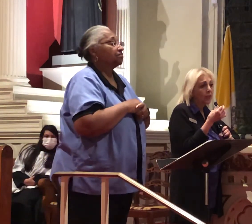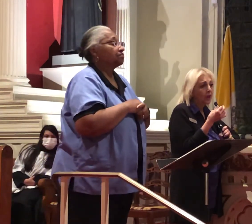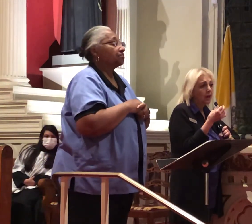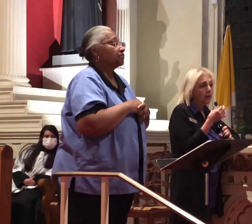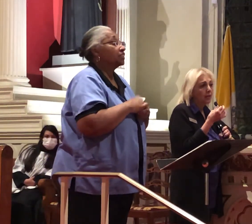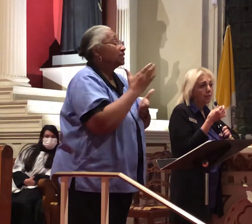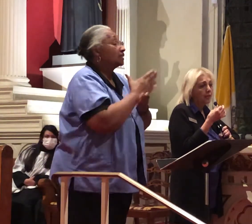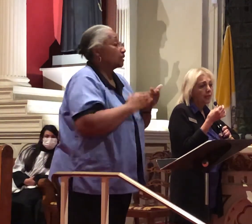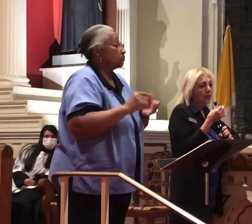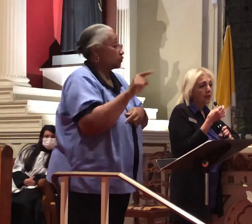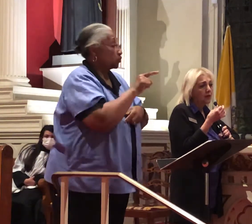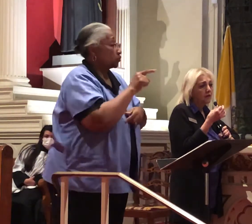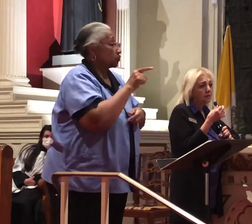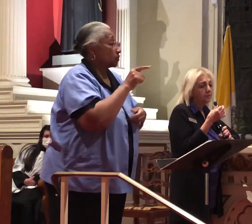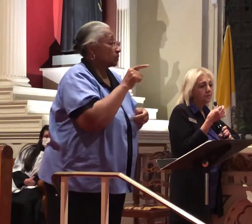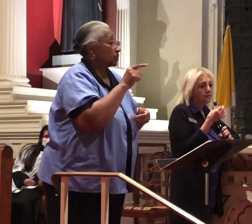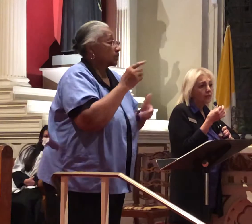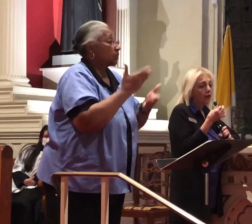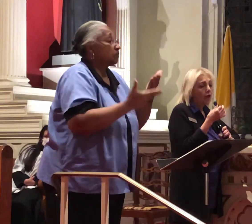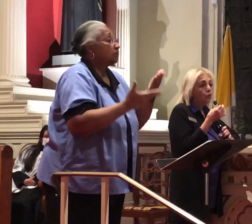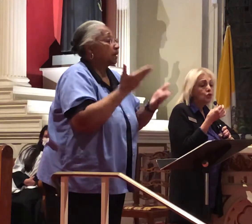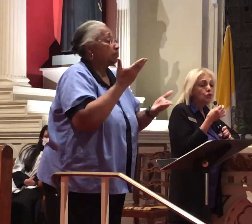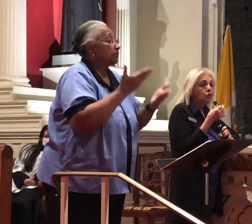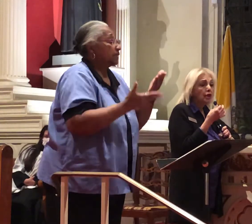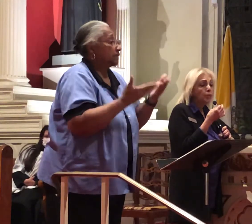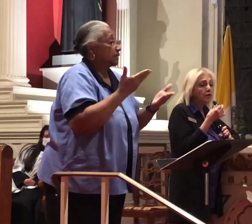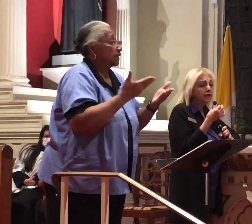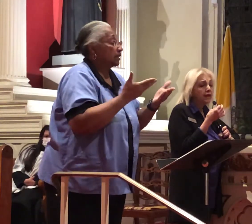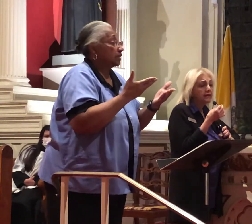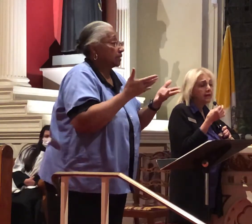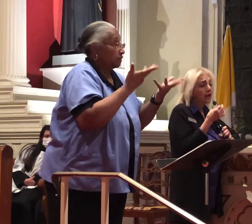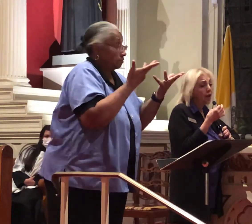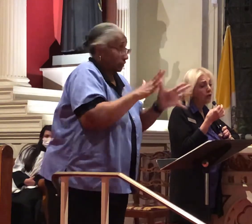some of you may be in the other category